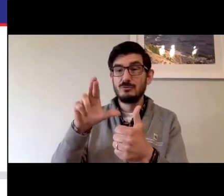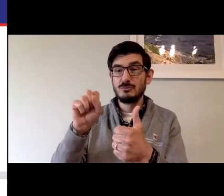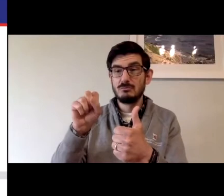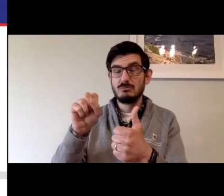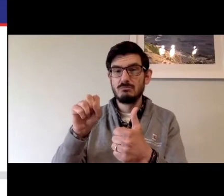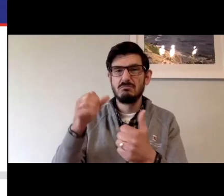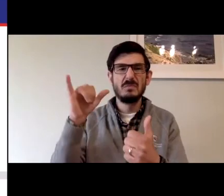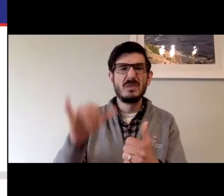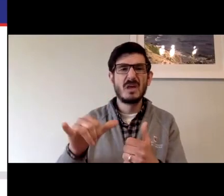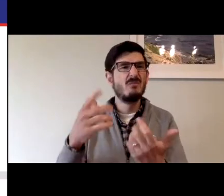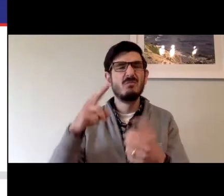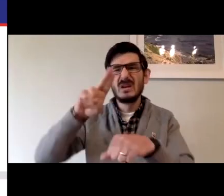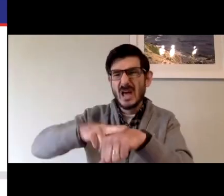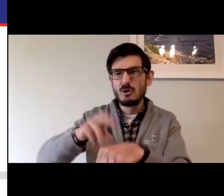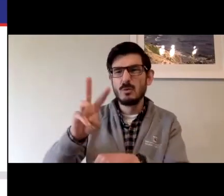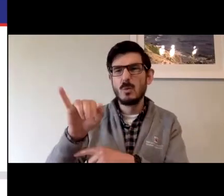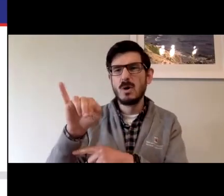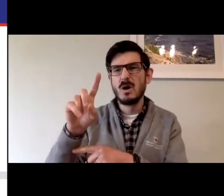we saw the carriers.